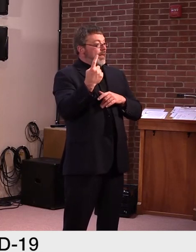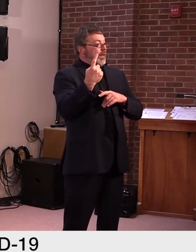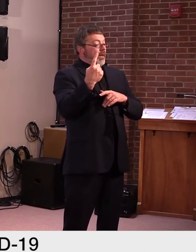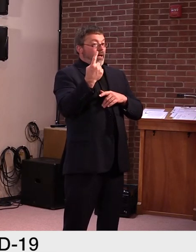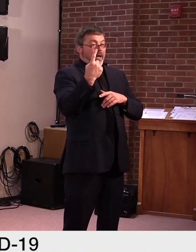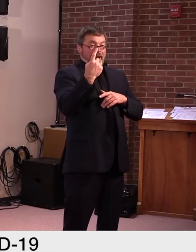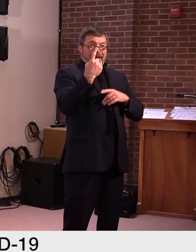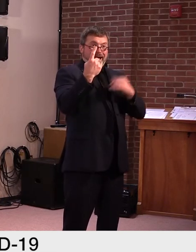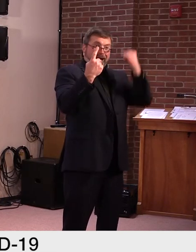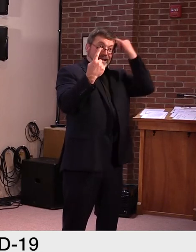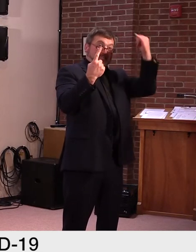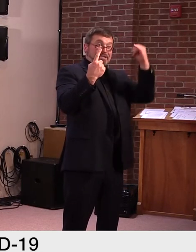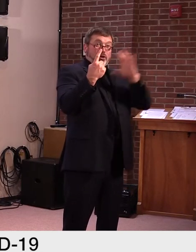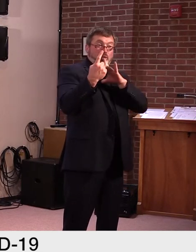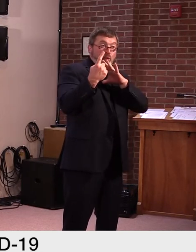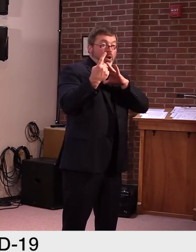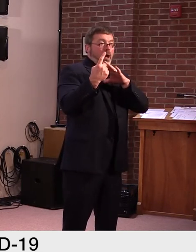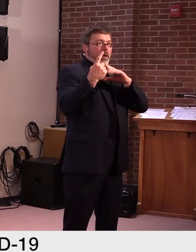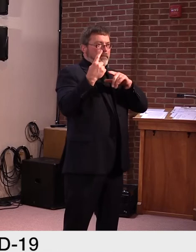need to operationalize it better.